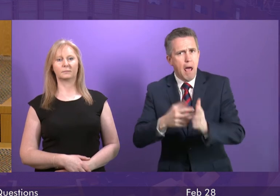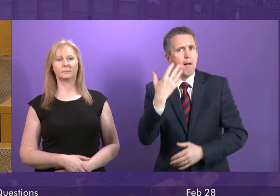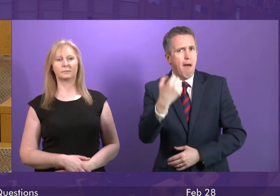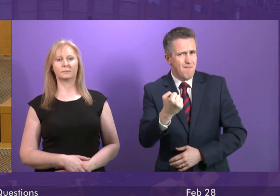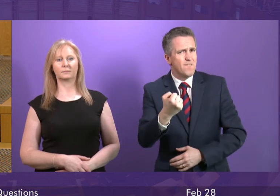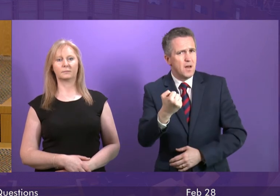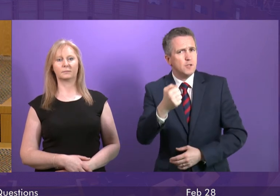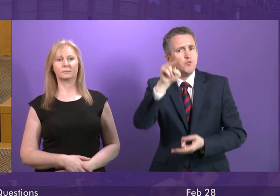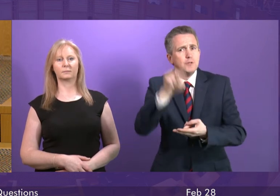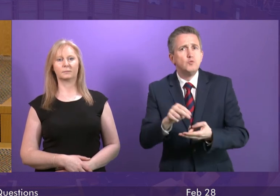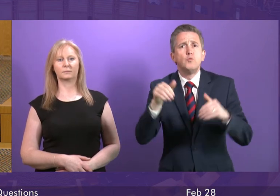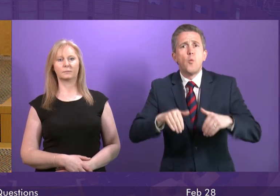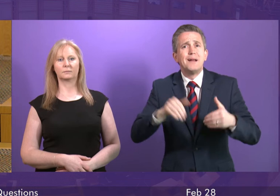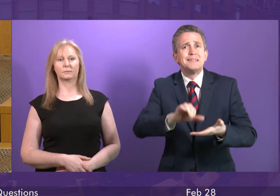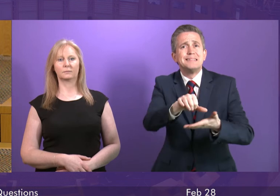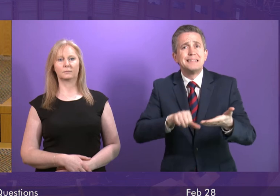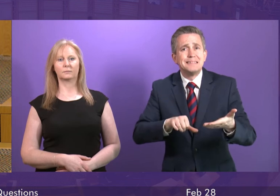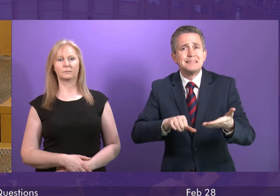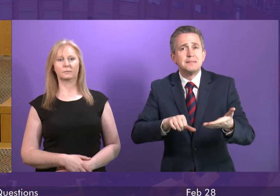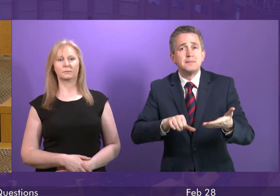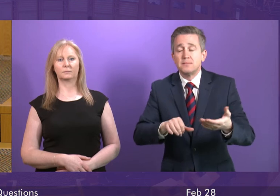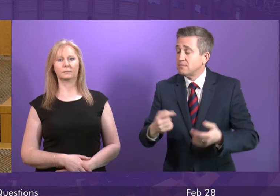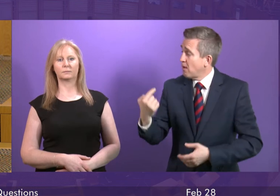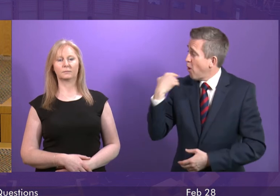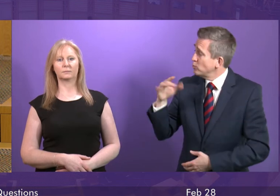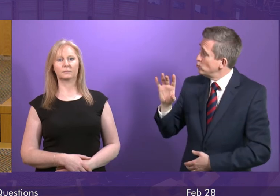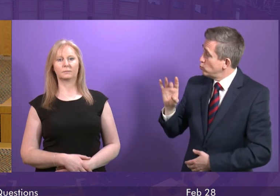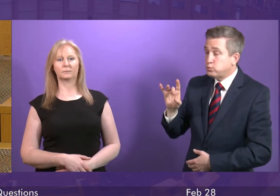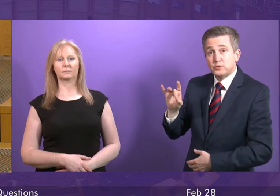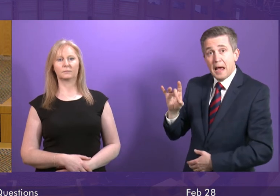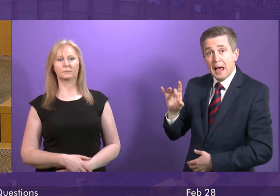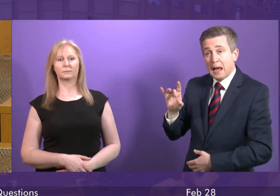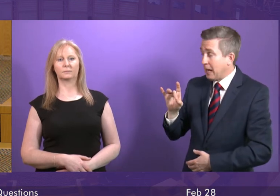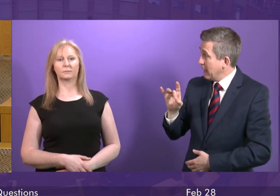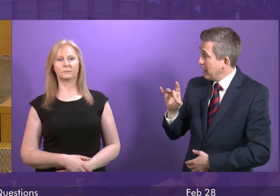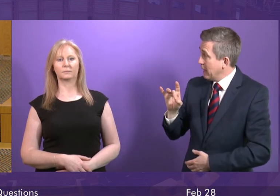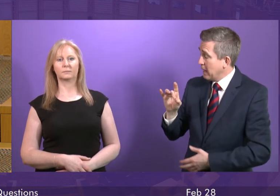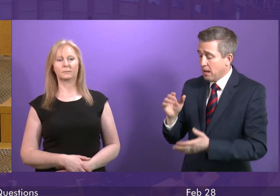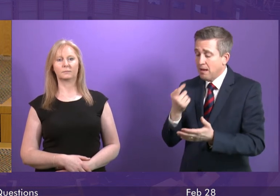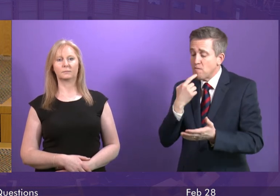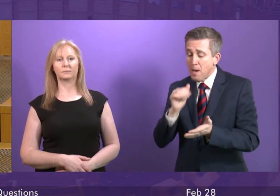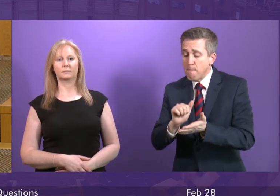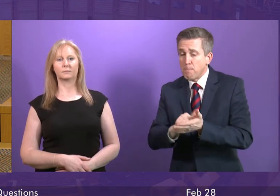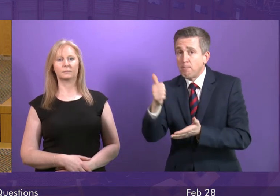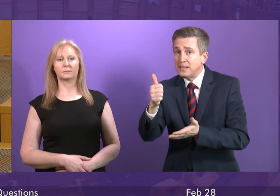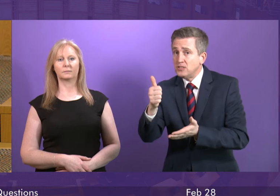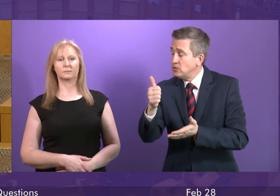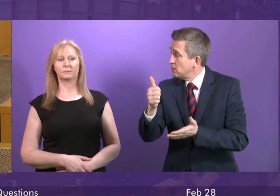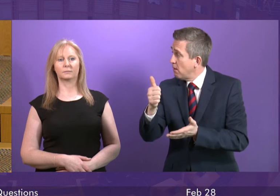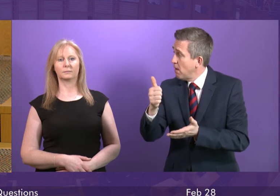waiting times. So on Tuesday, was the First Minister surprised that waiting time performance fell yet again?